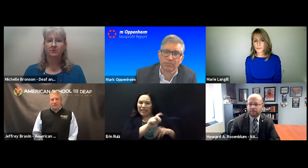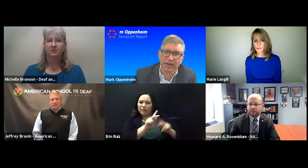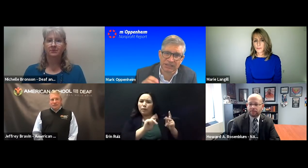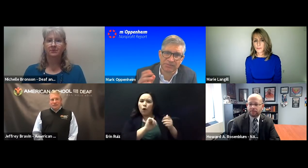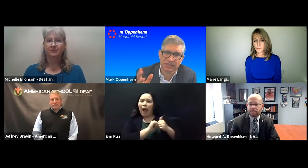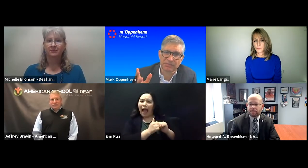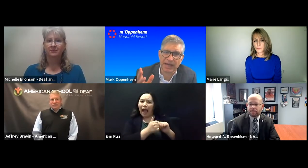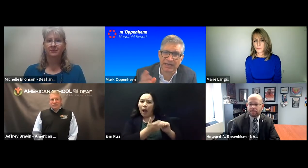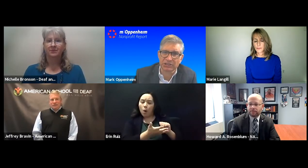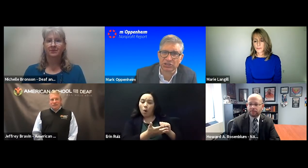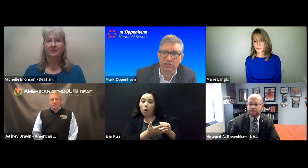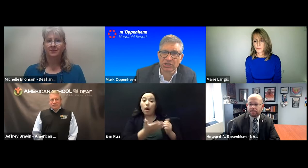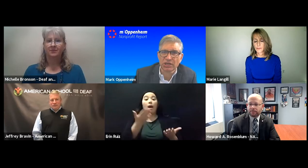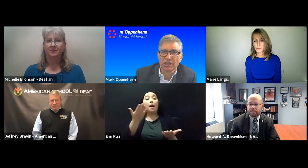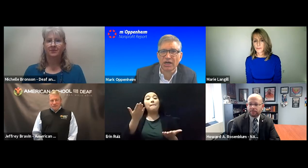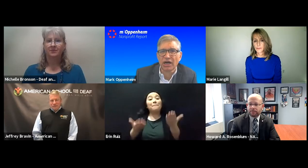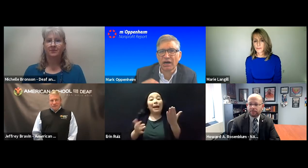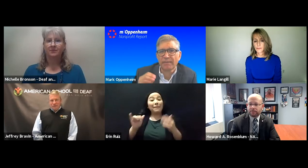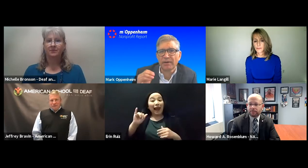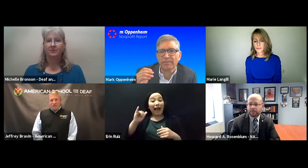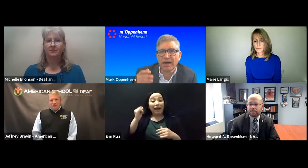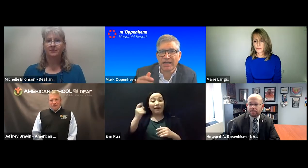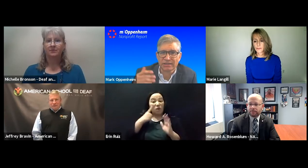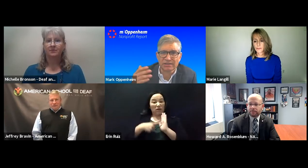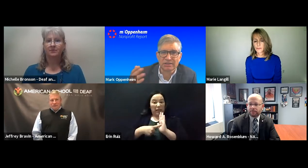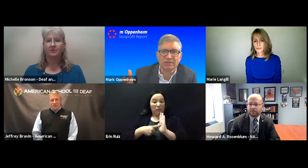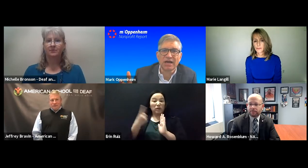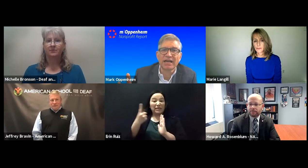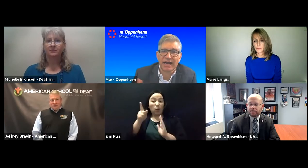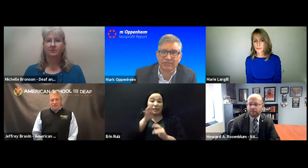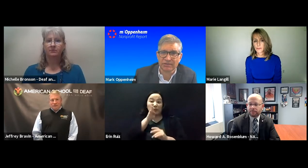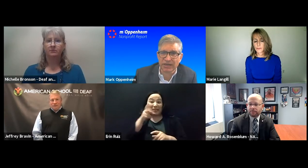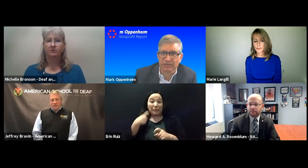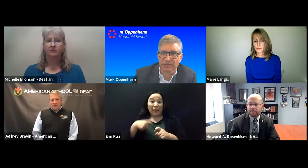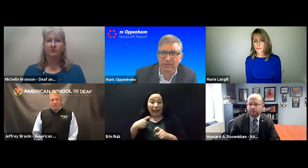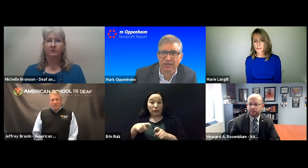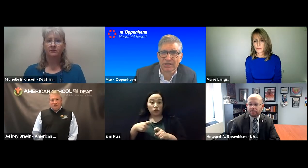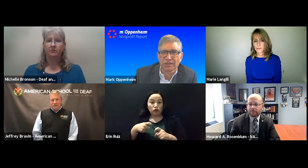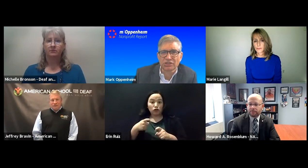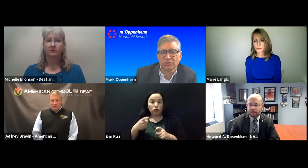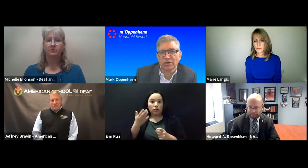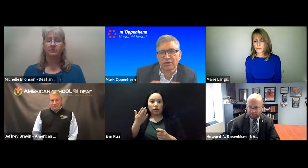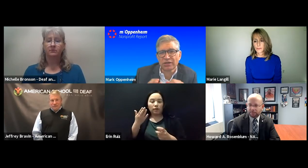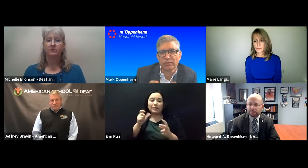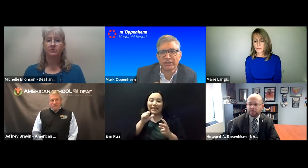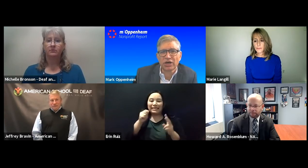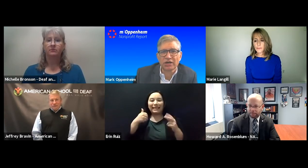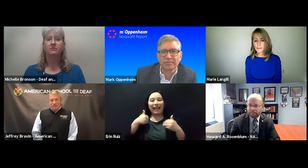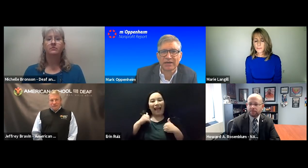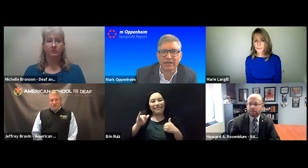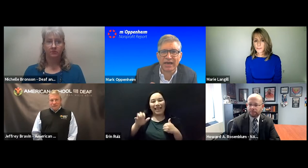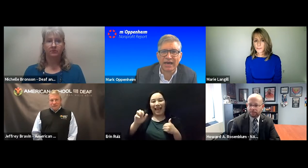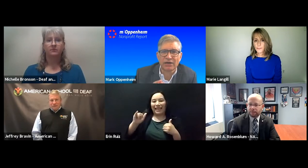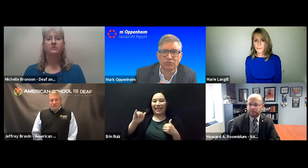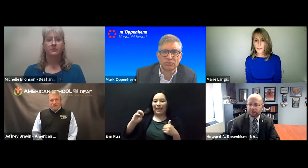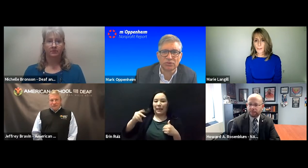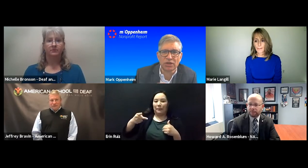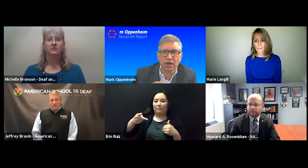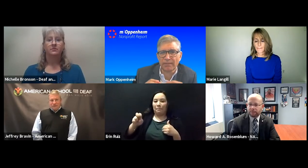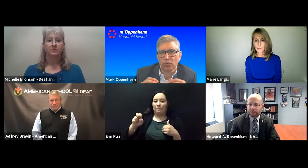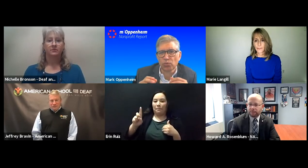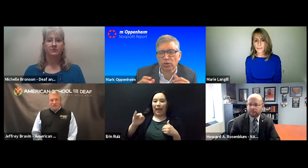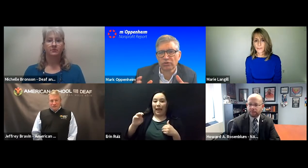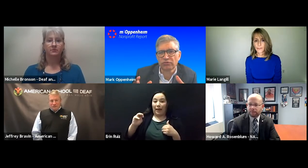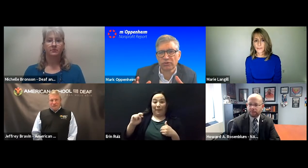somebody who might speak Spanish might not have an impediment. So can we talk about how